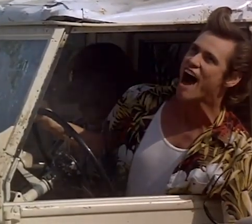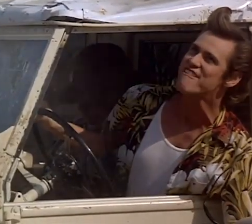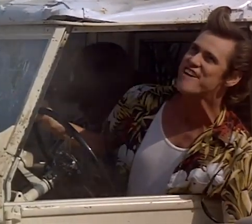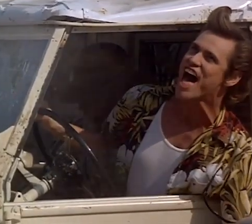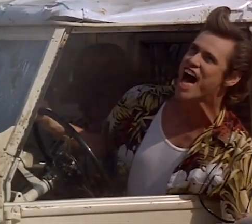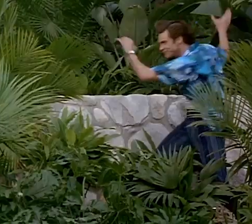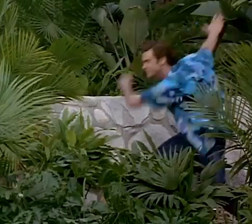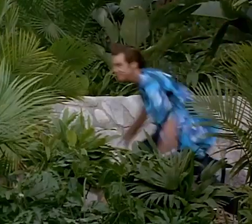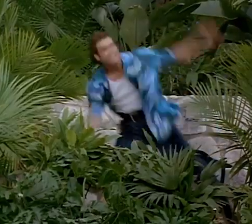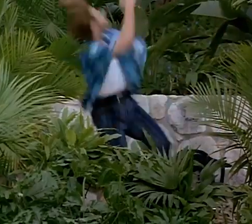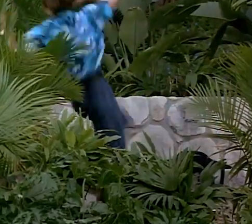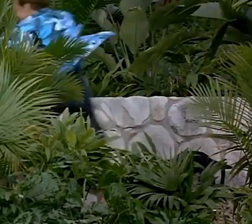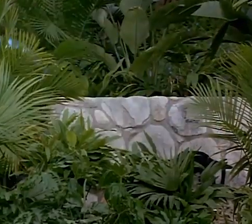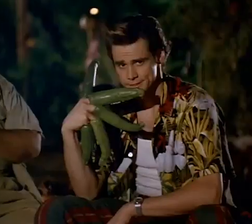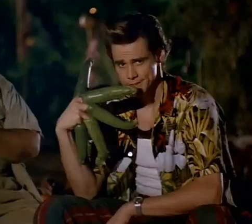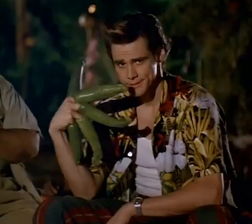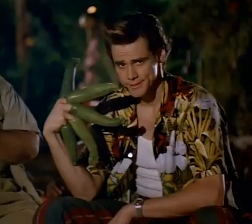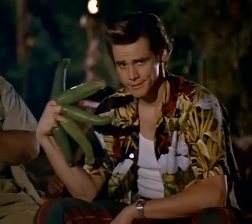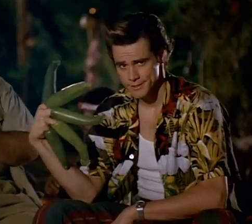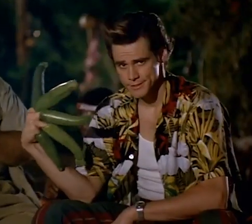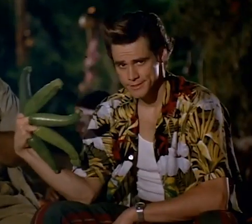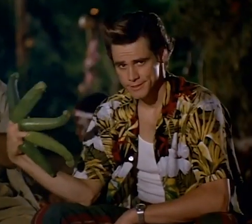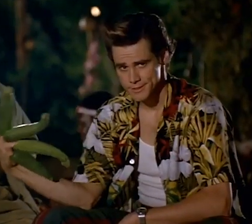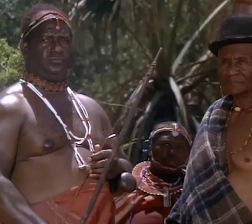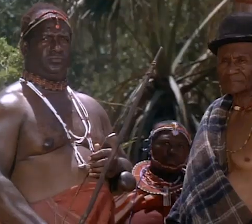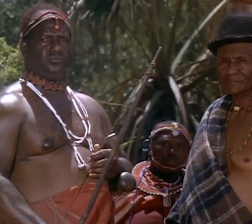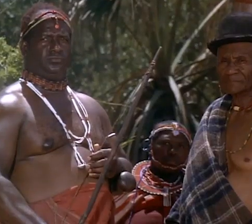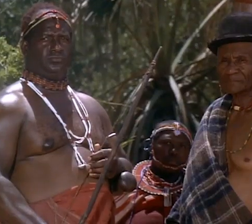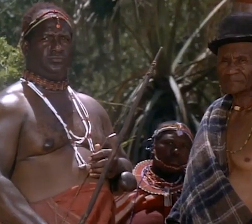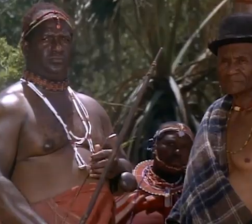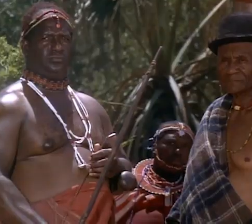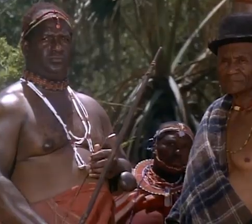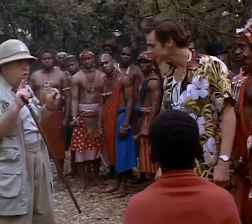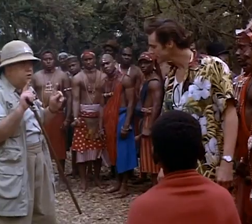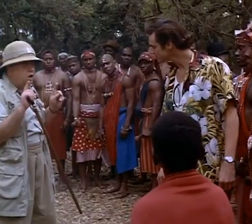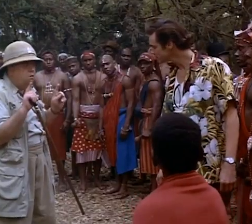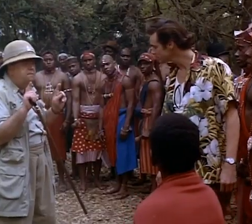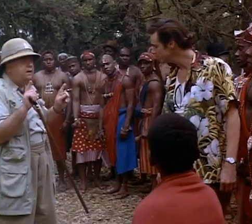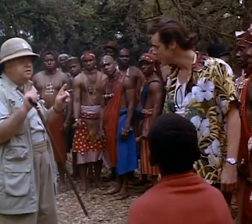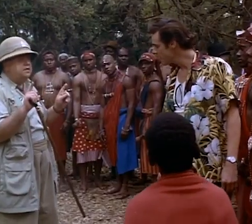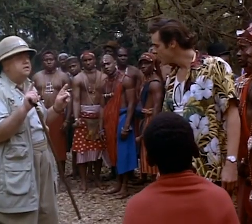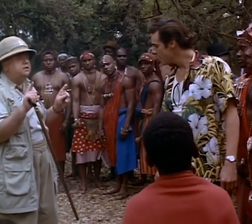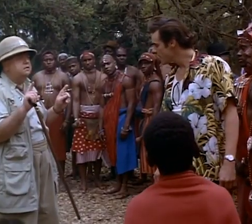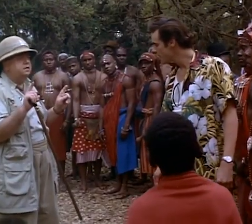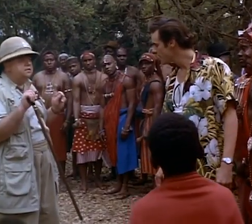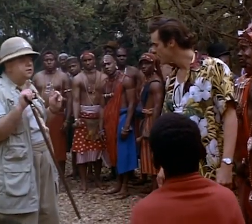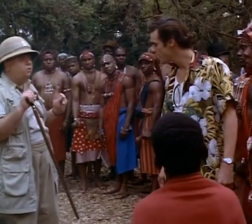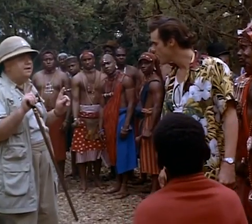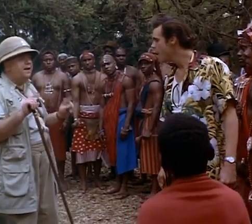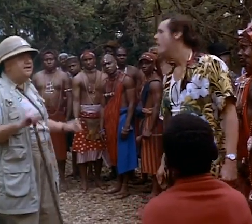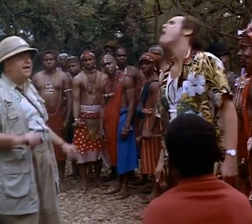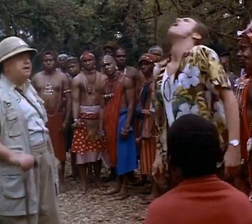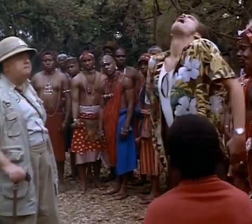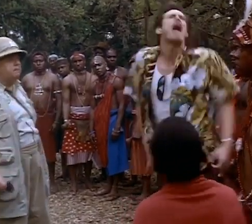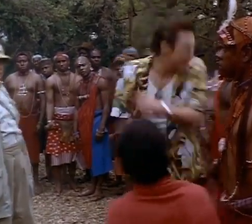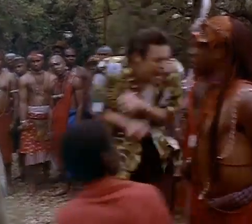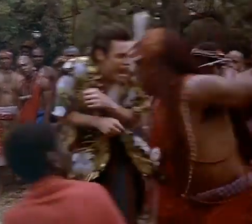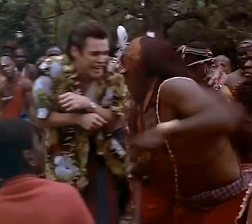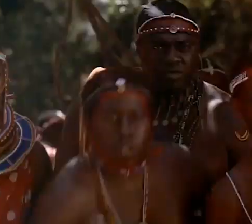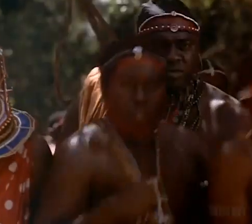better comedic movies out there. By the way though, it makes sense that none of the other characters return in this sequel, because it